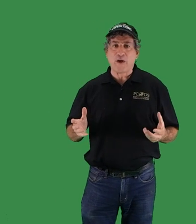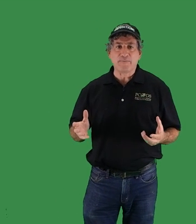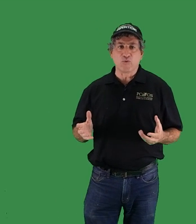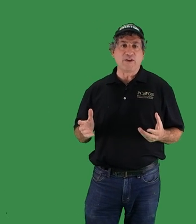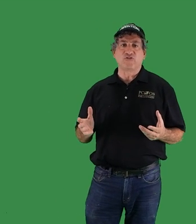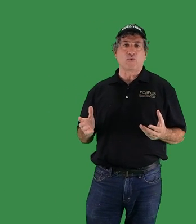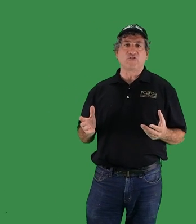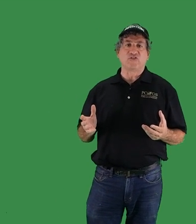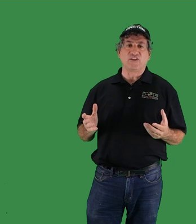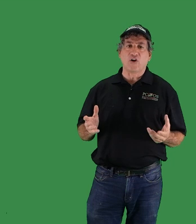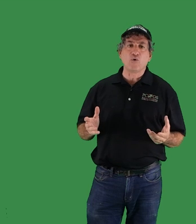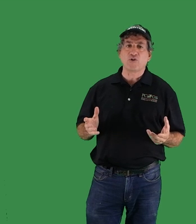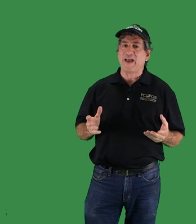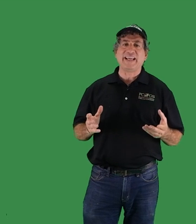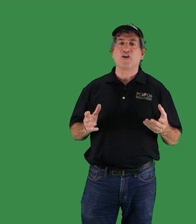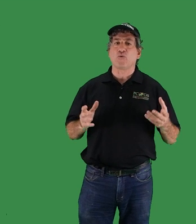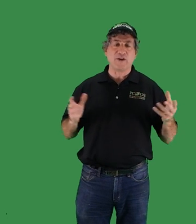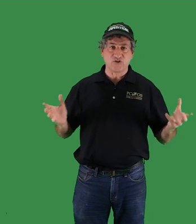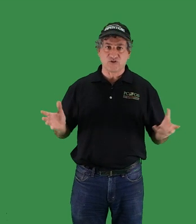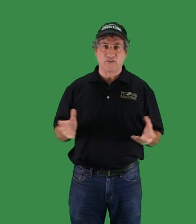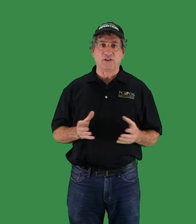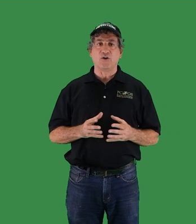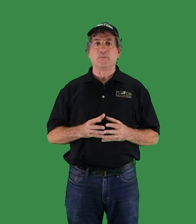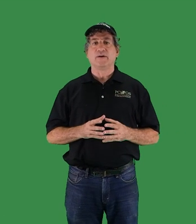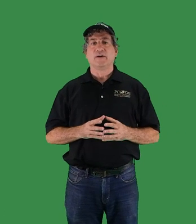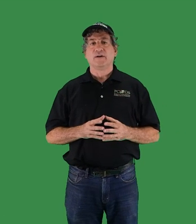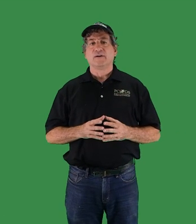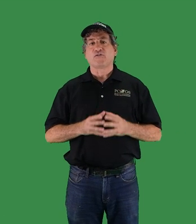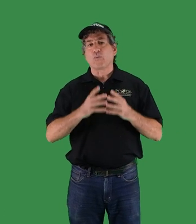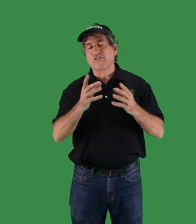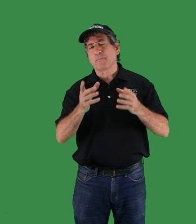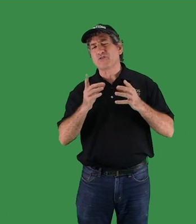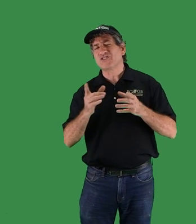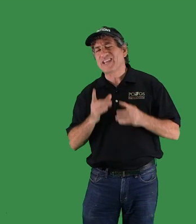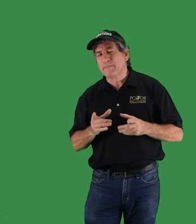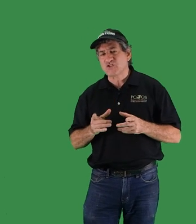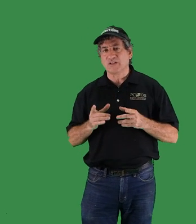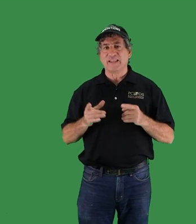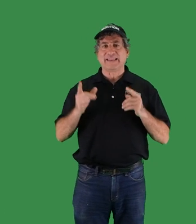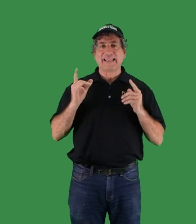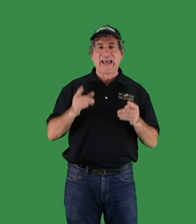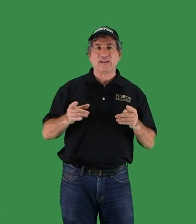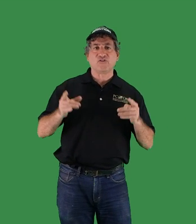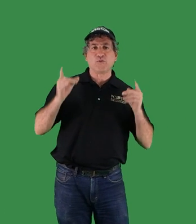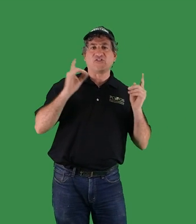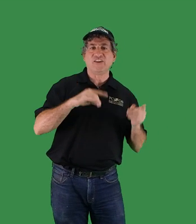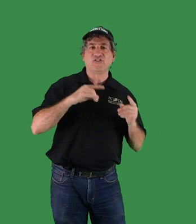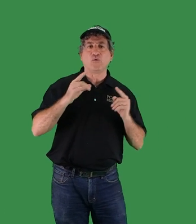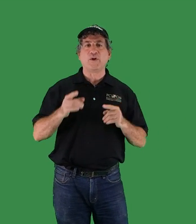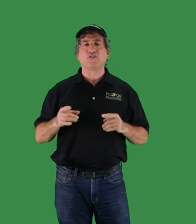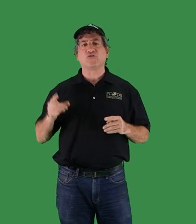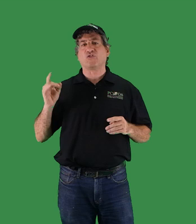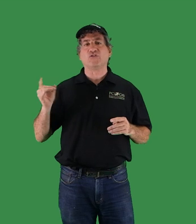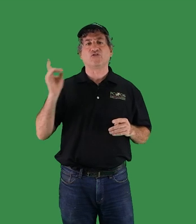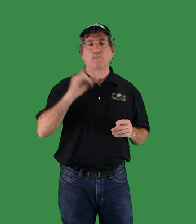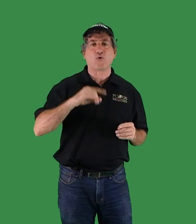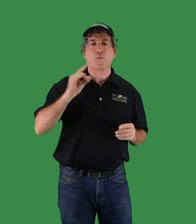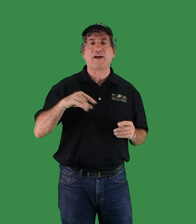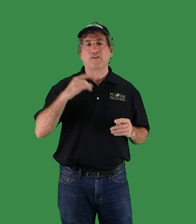rape the resources of its own or any other regions of the globe. For it was the perception that lands with seasonal winters couldn't support rising